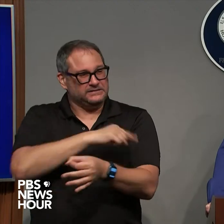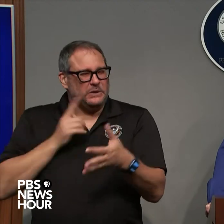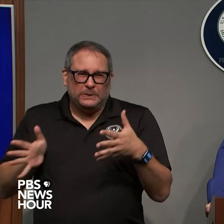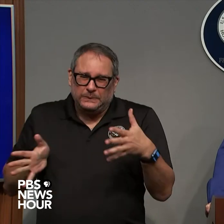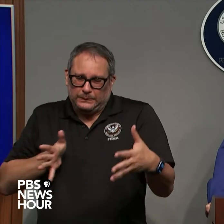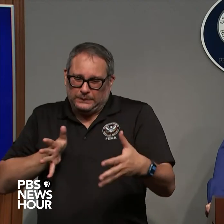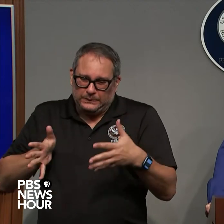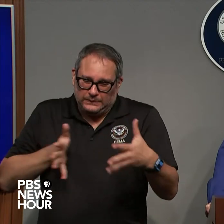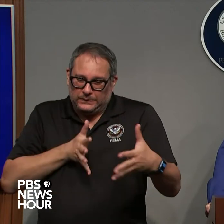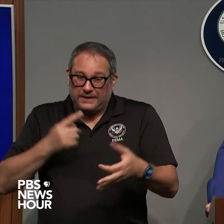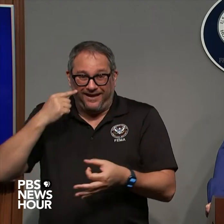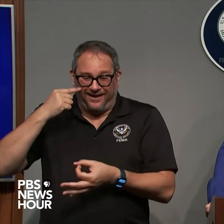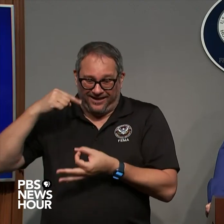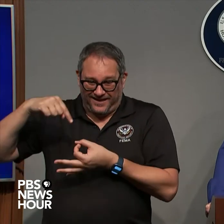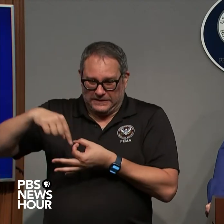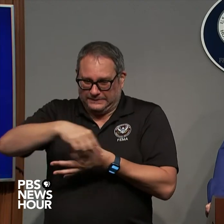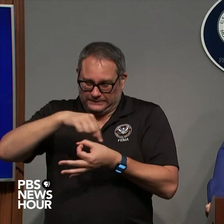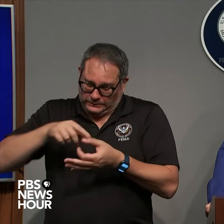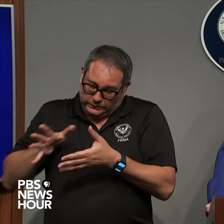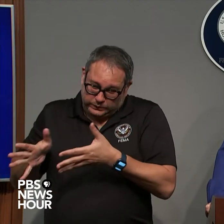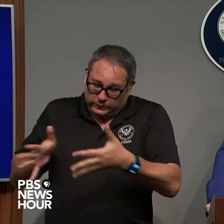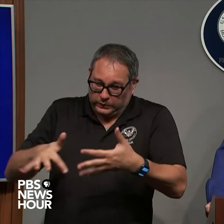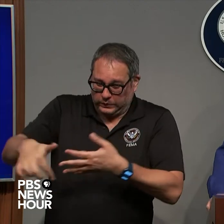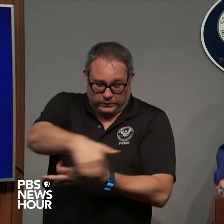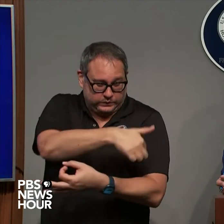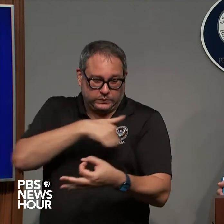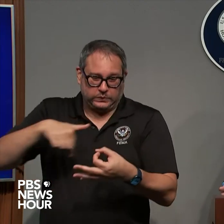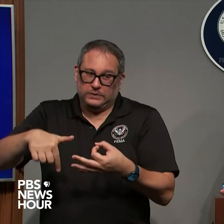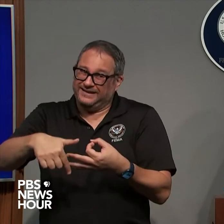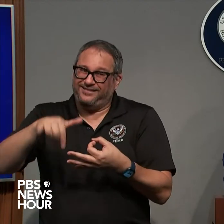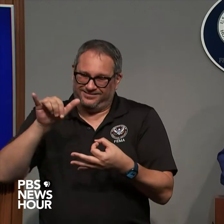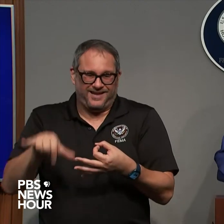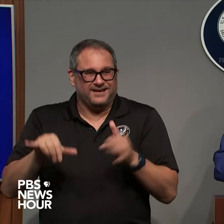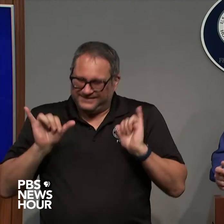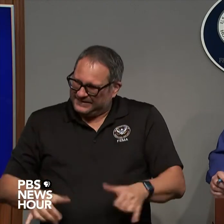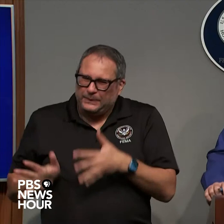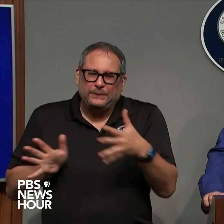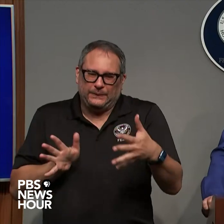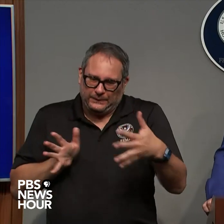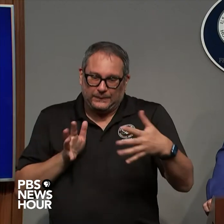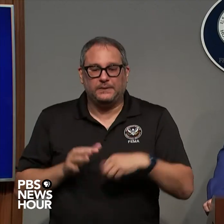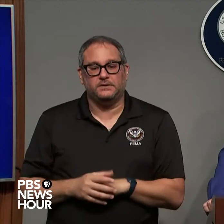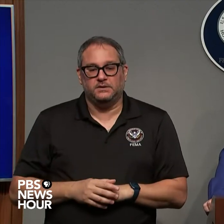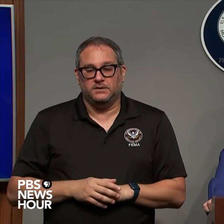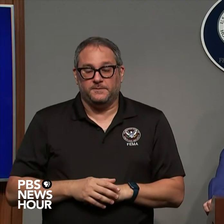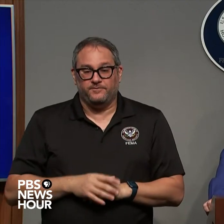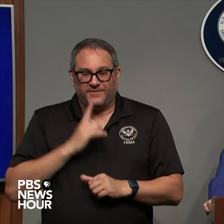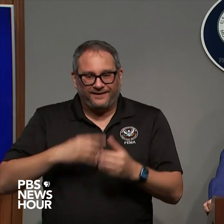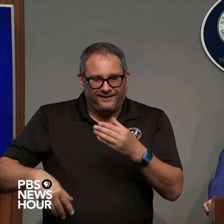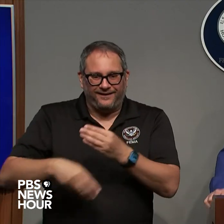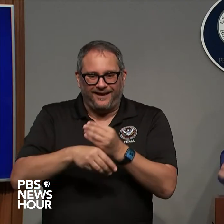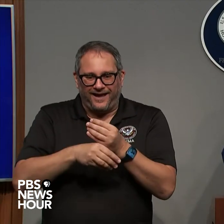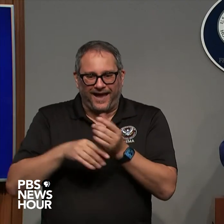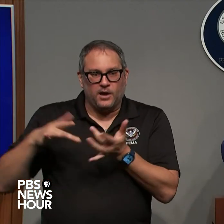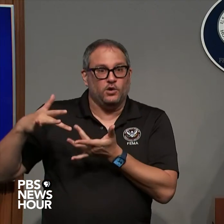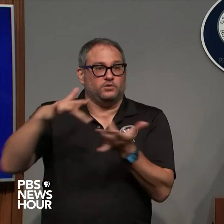damage right around that that eye wall and tornadoes if there wasn't enough threats we still have tornadoes 90 of your tornadoes are on that right